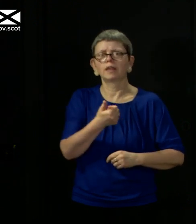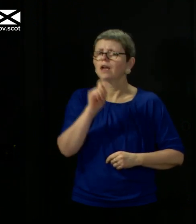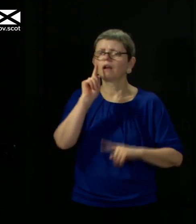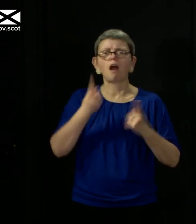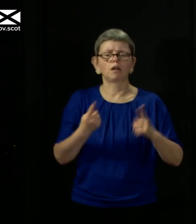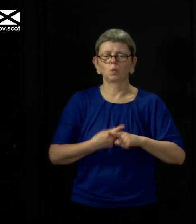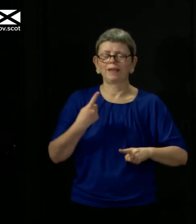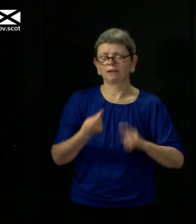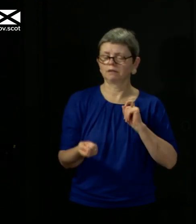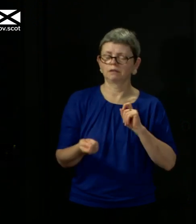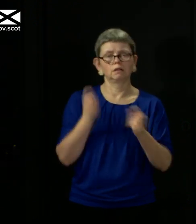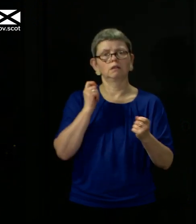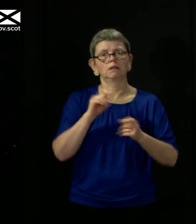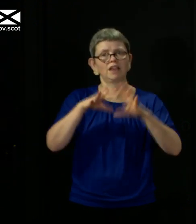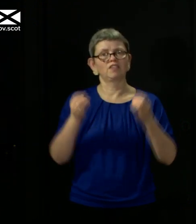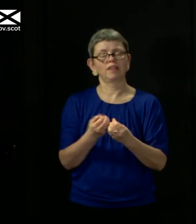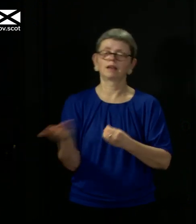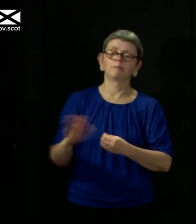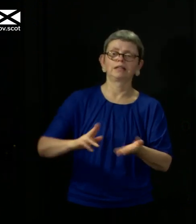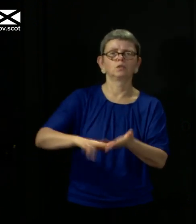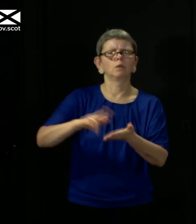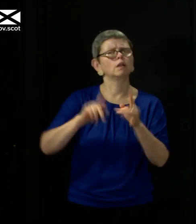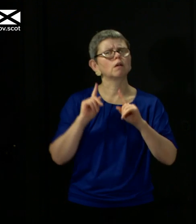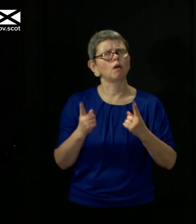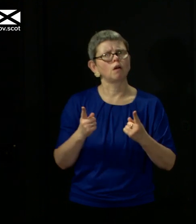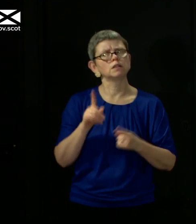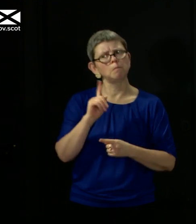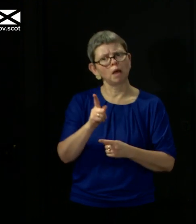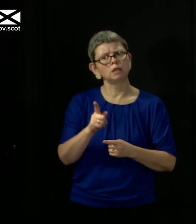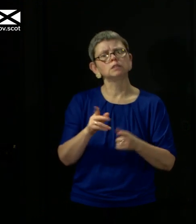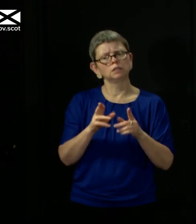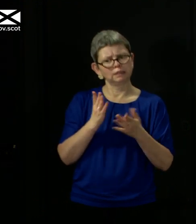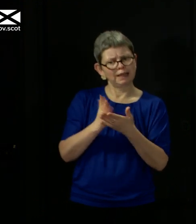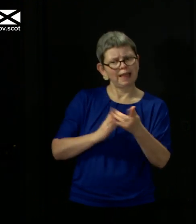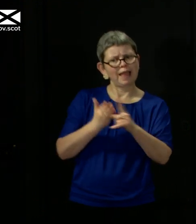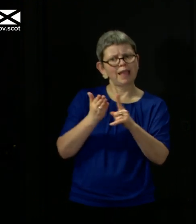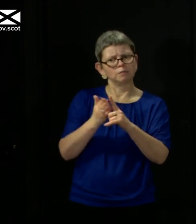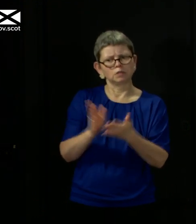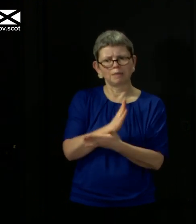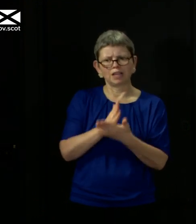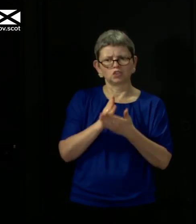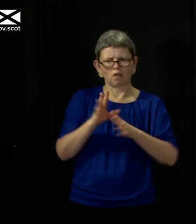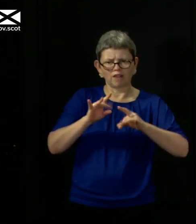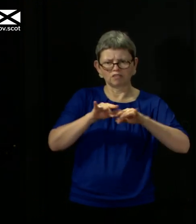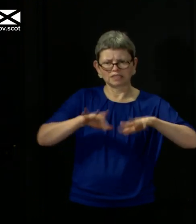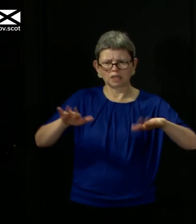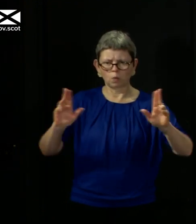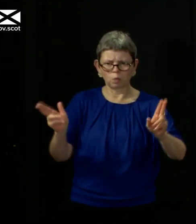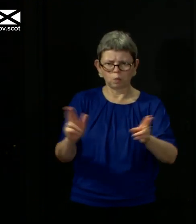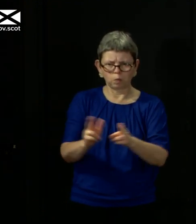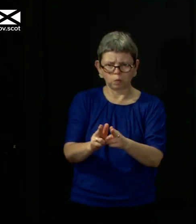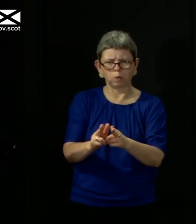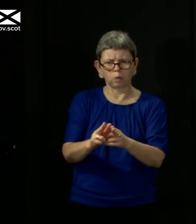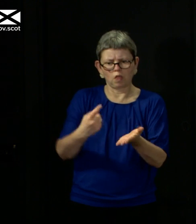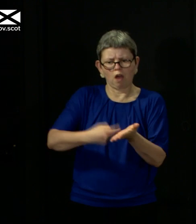of the switch moment, that all of that enables us to keep cases low and keep the reproduction number below one. So